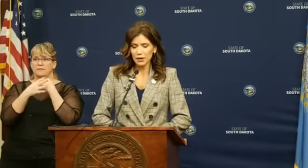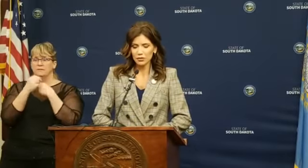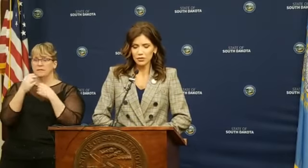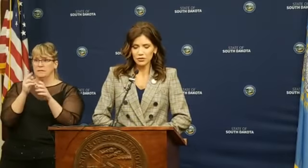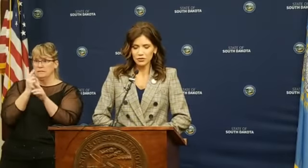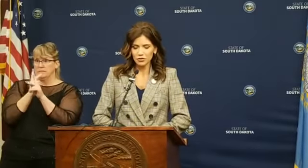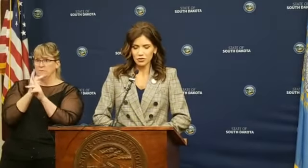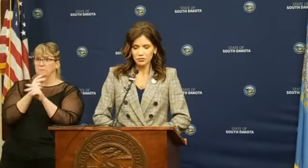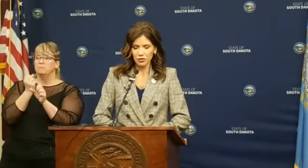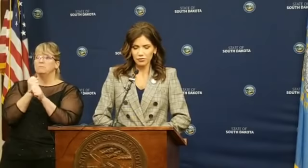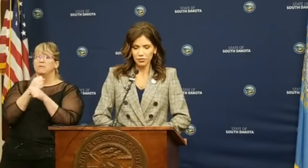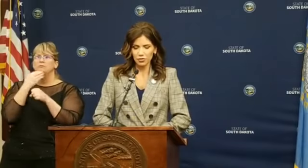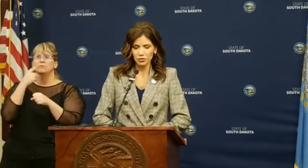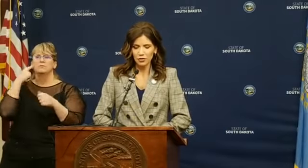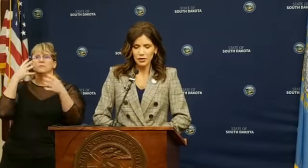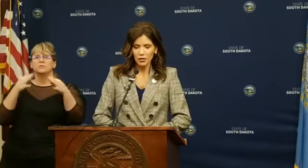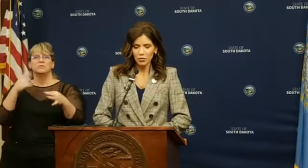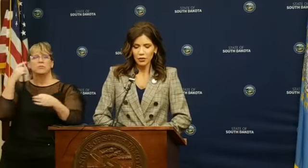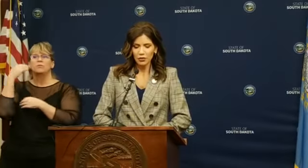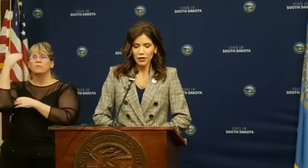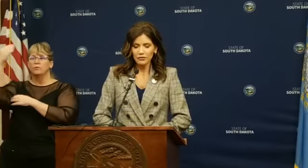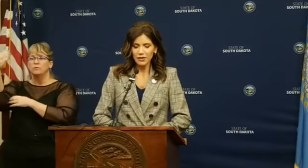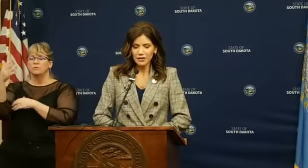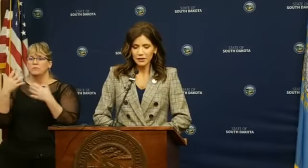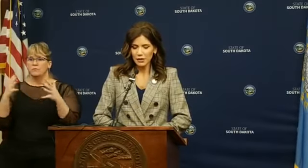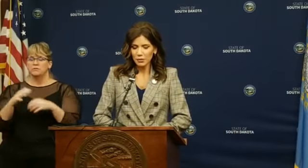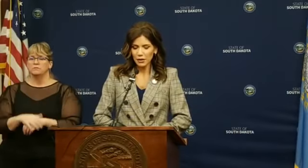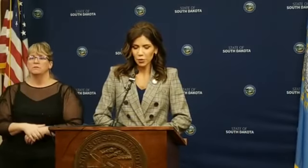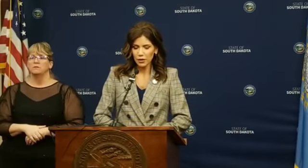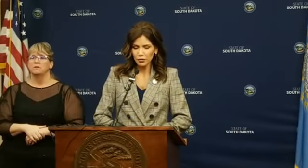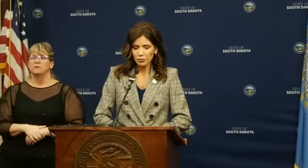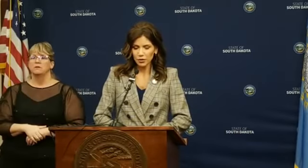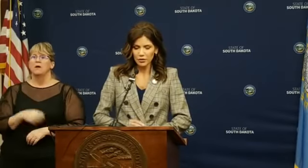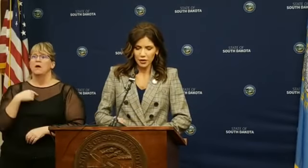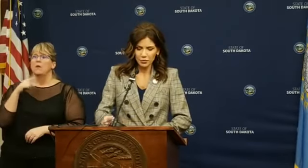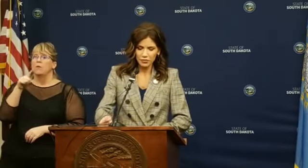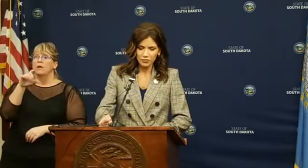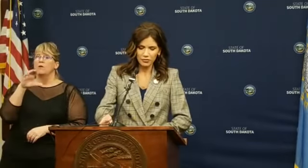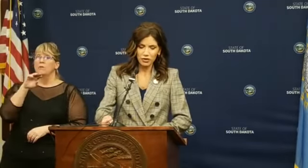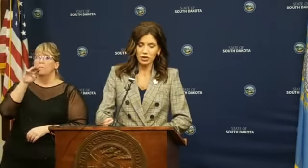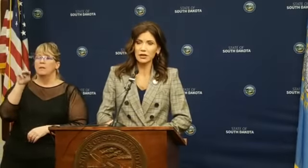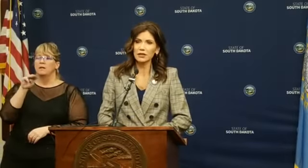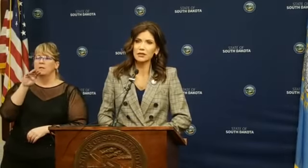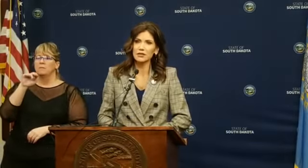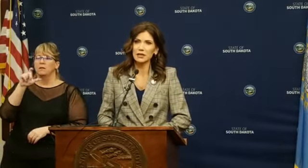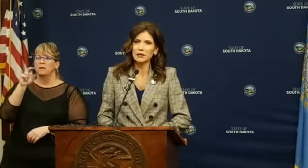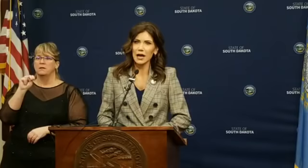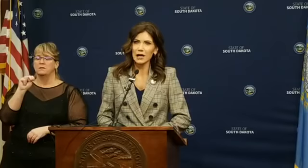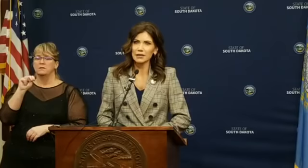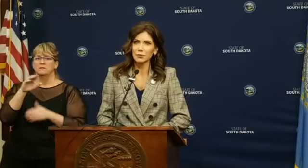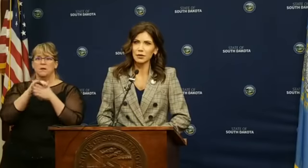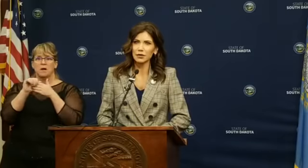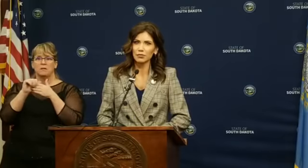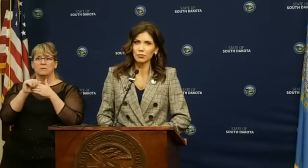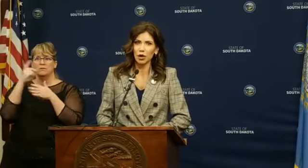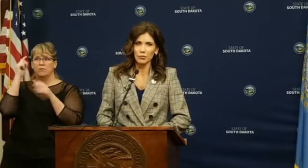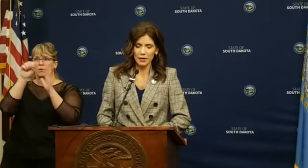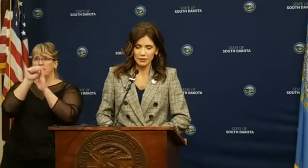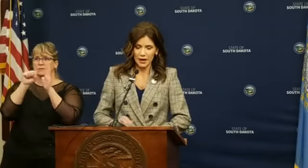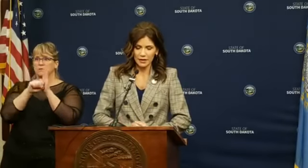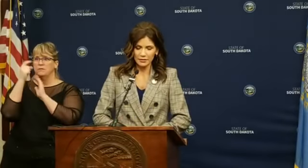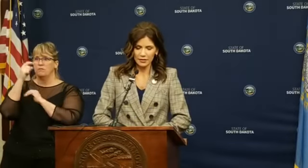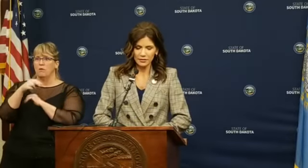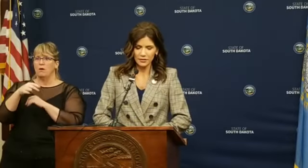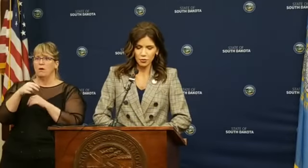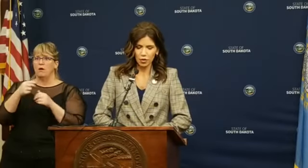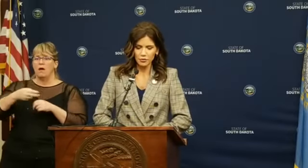and made good decisions for our future. We are investing a combined $100 million to finish connecting the state to high-speed broadband